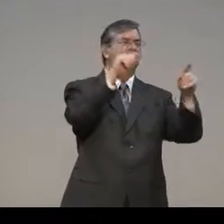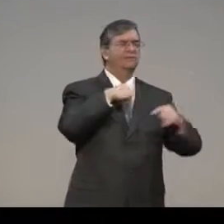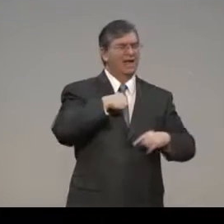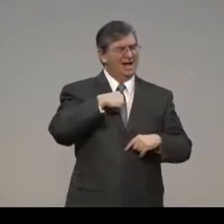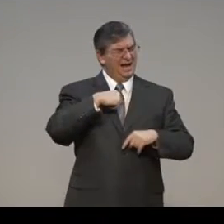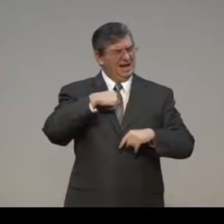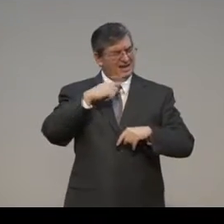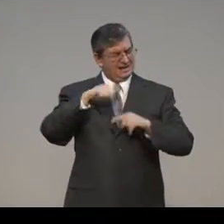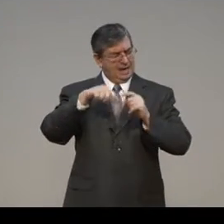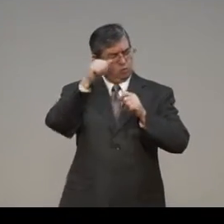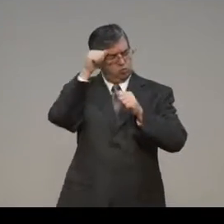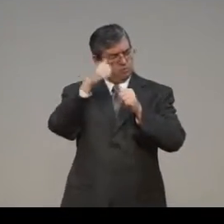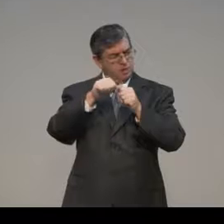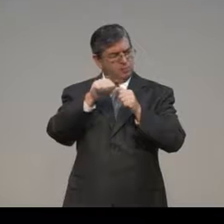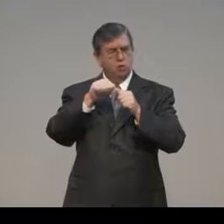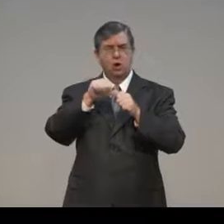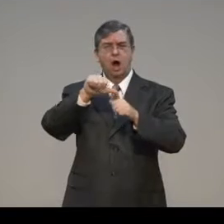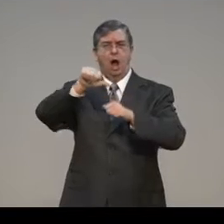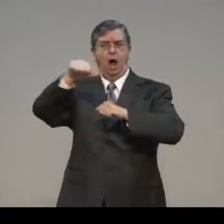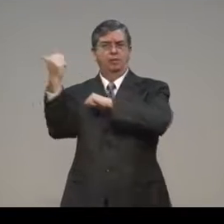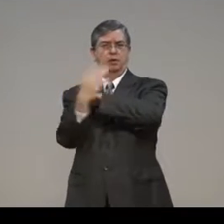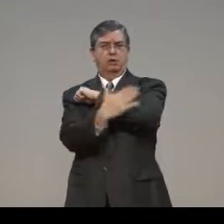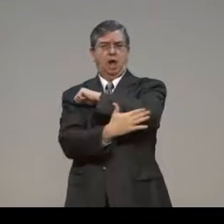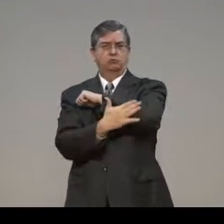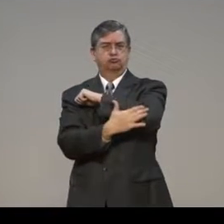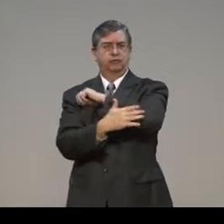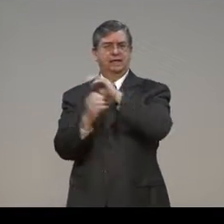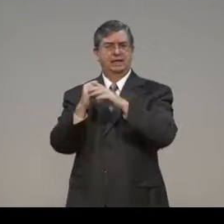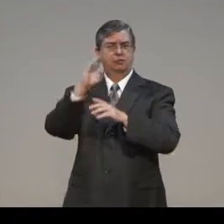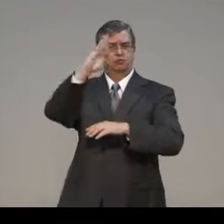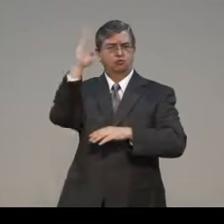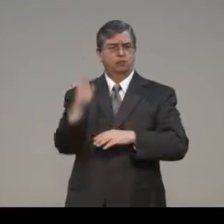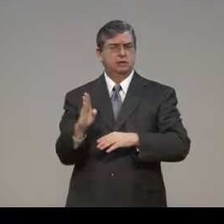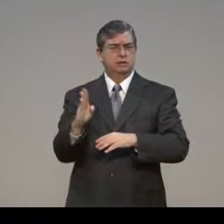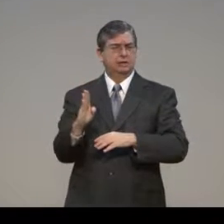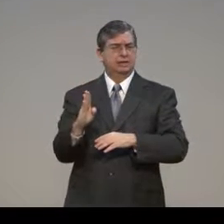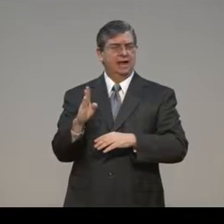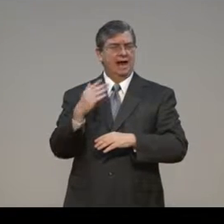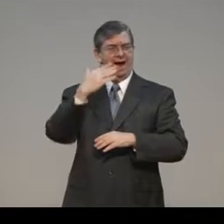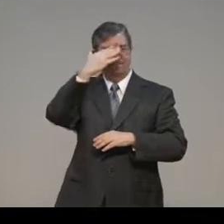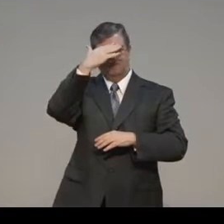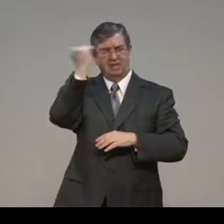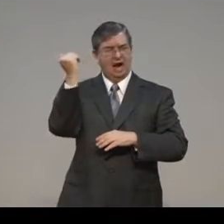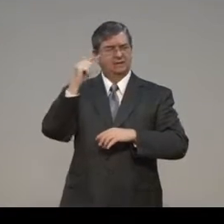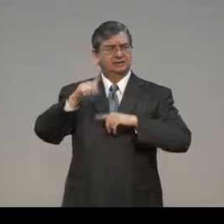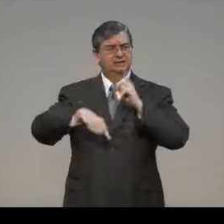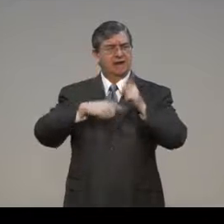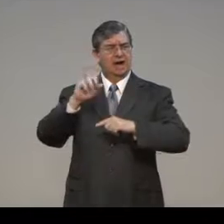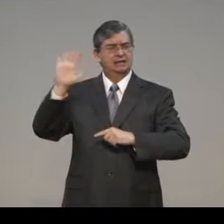Or use a sign. I can't remember. It was another country. Maybe it was Brazil. forget